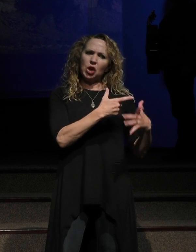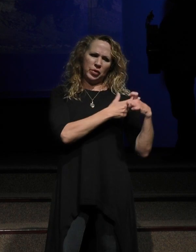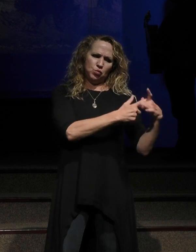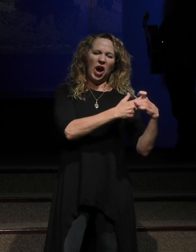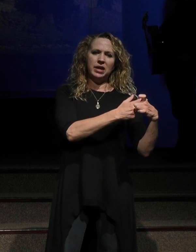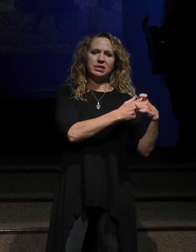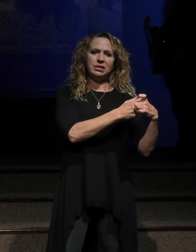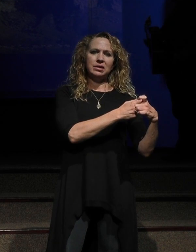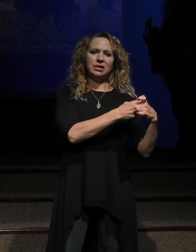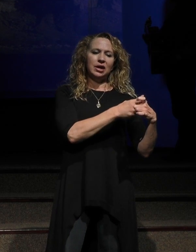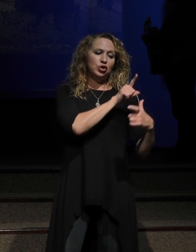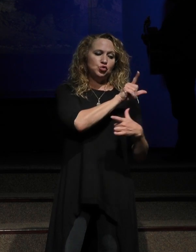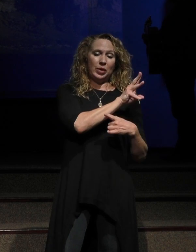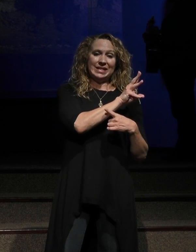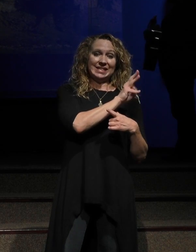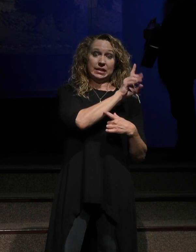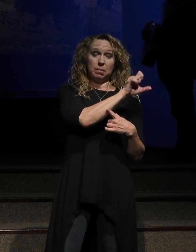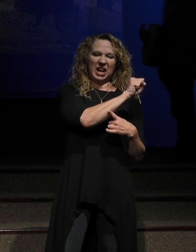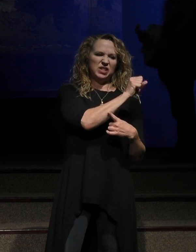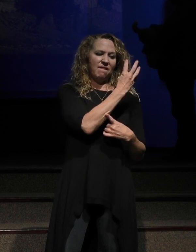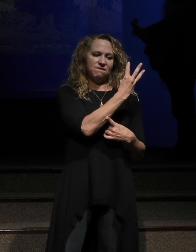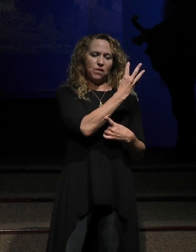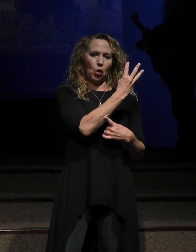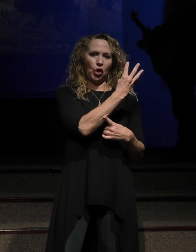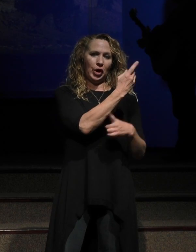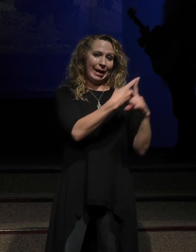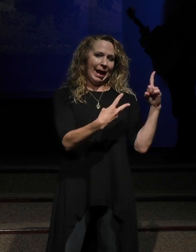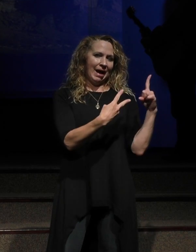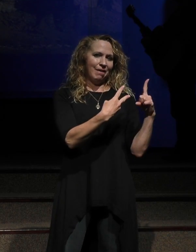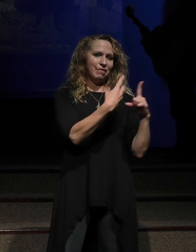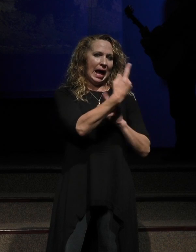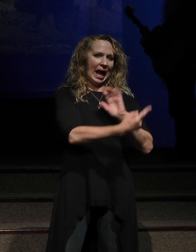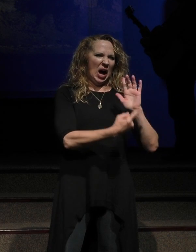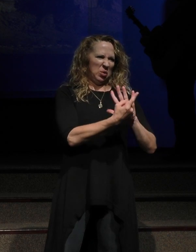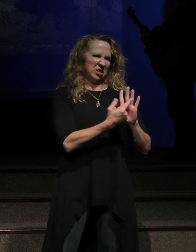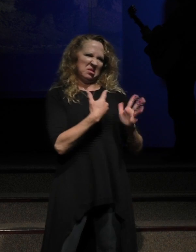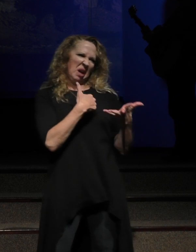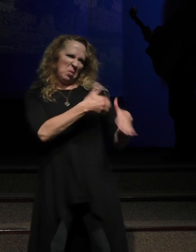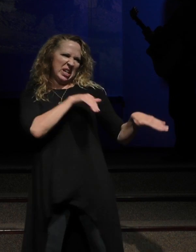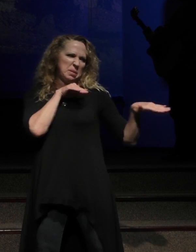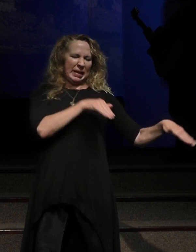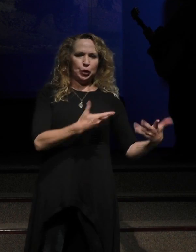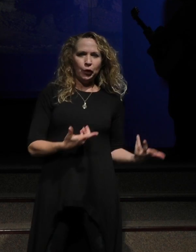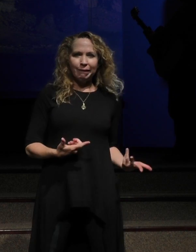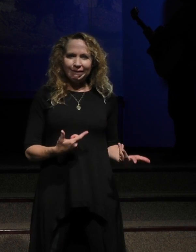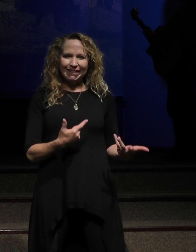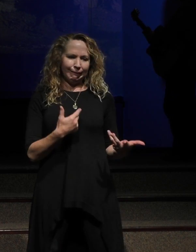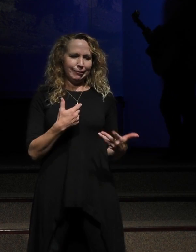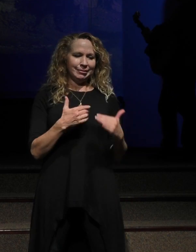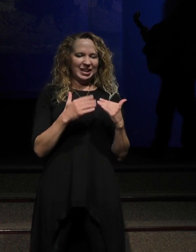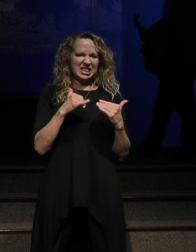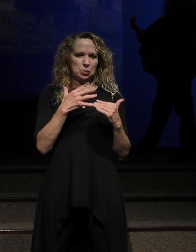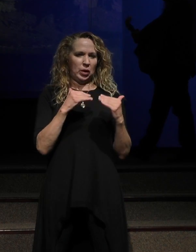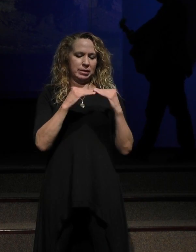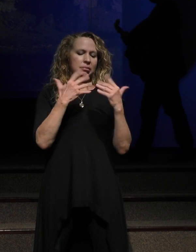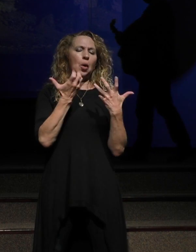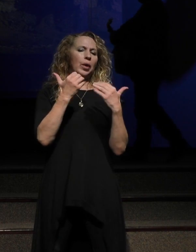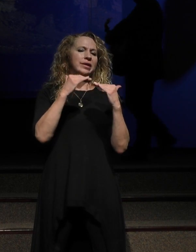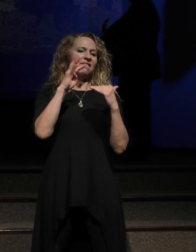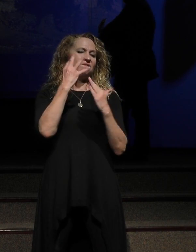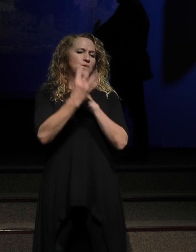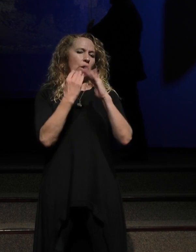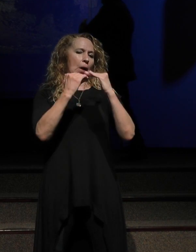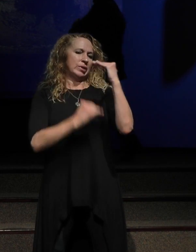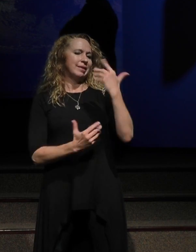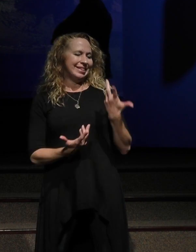and a half hours. And my goal to run the marathon was to run it in less than four and a half hours. But when I, what I realized in being part of